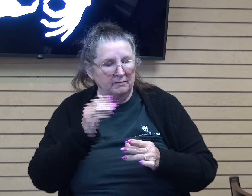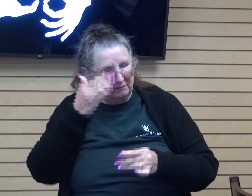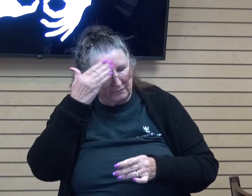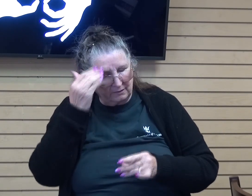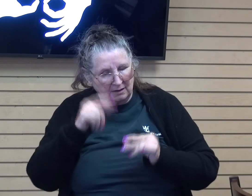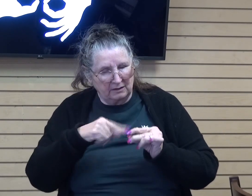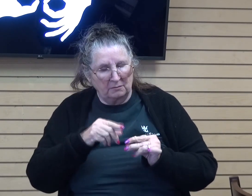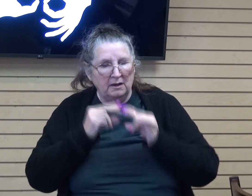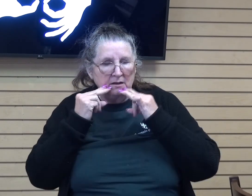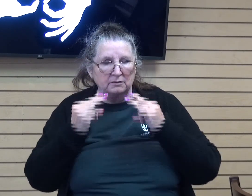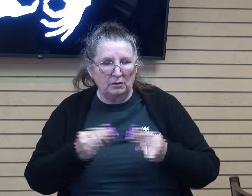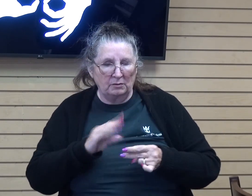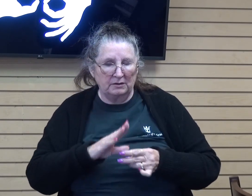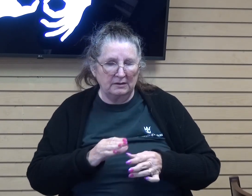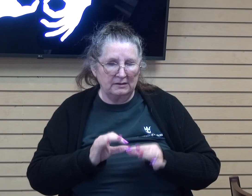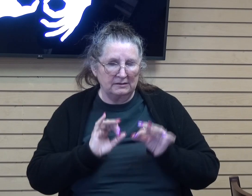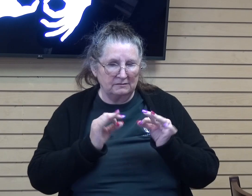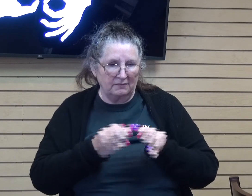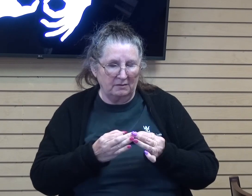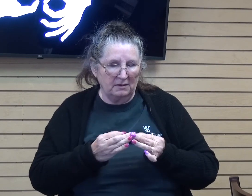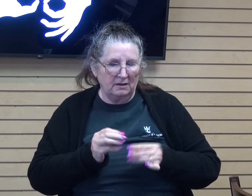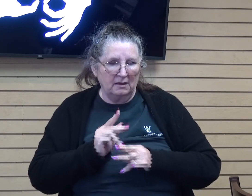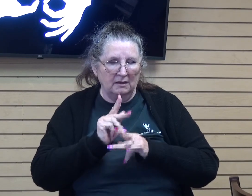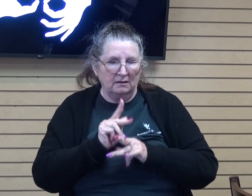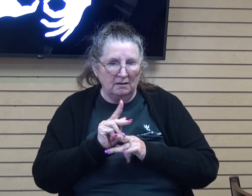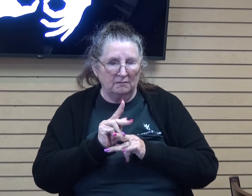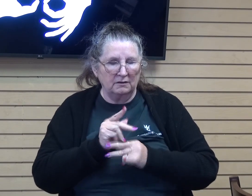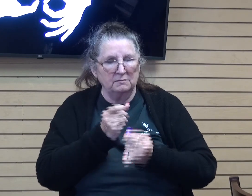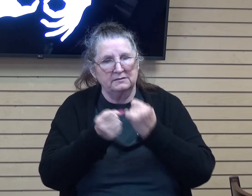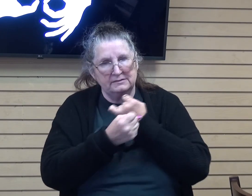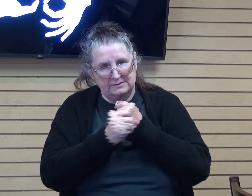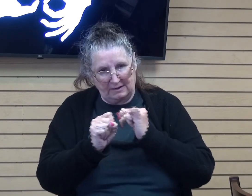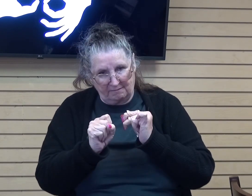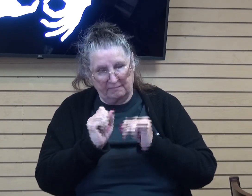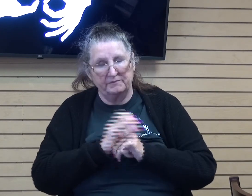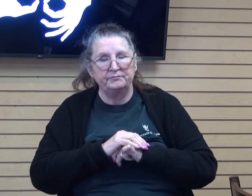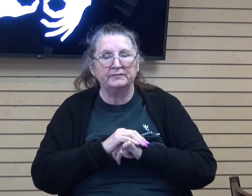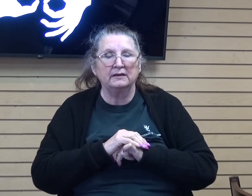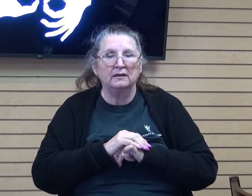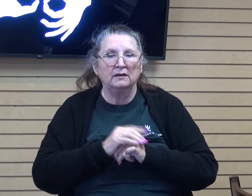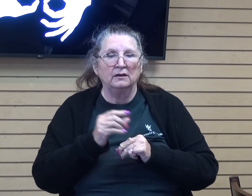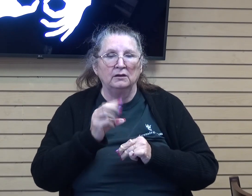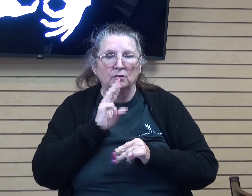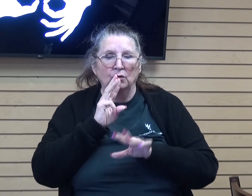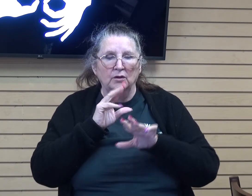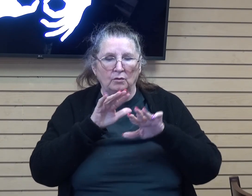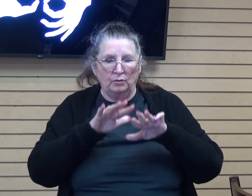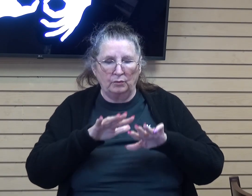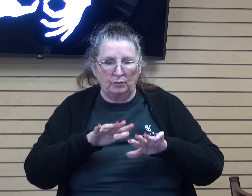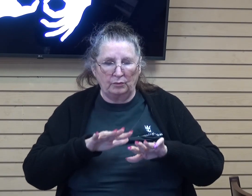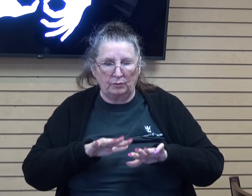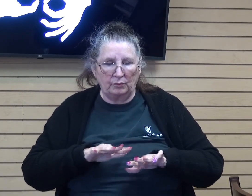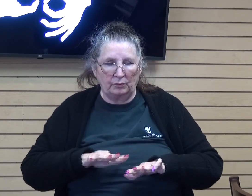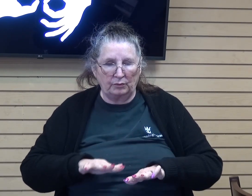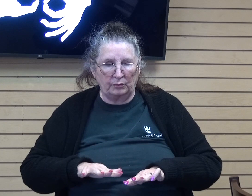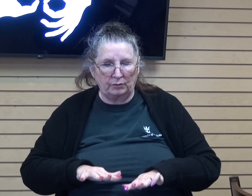him and his family and the animals safe. When the waters receded, the waters dried up.